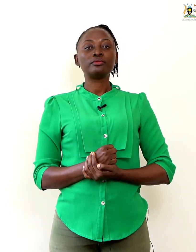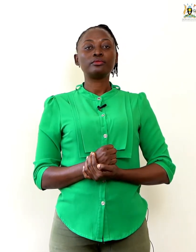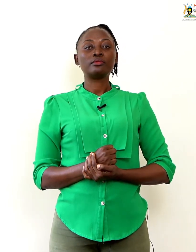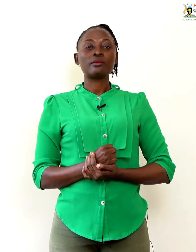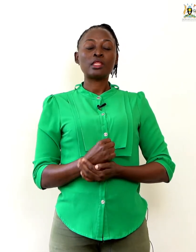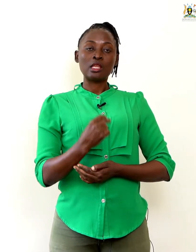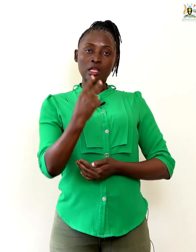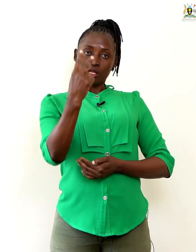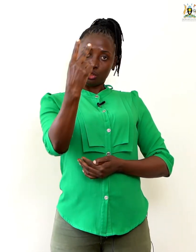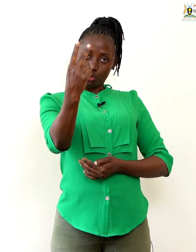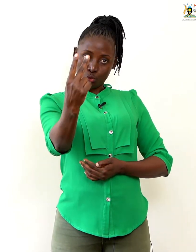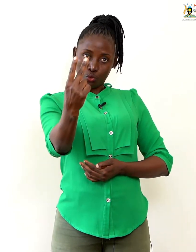2.